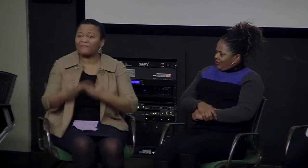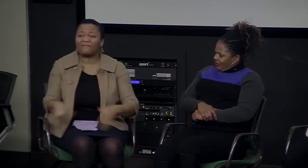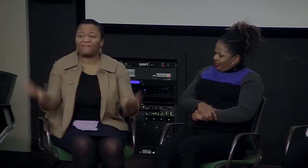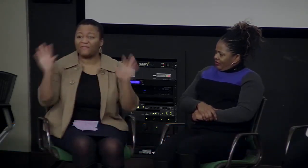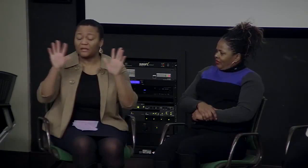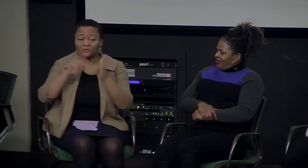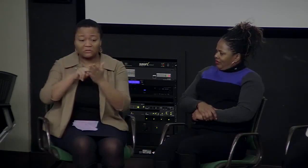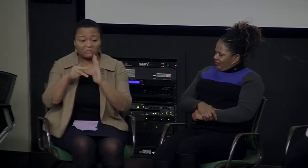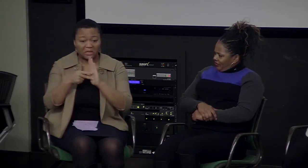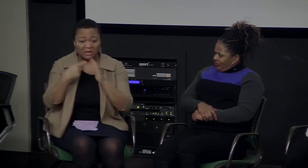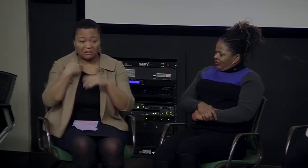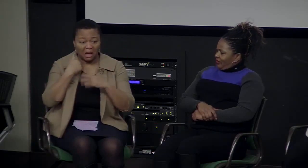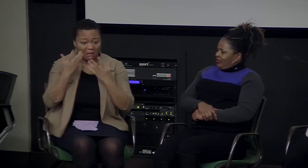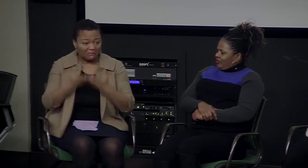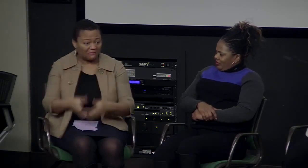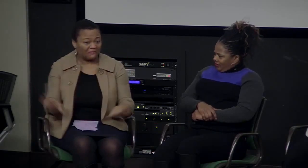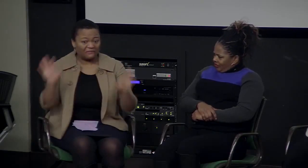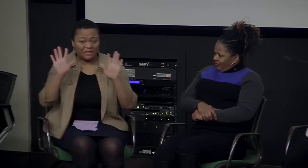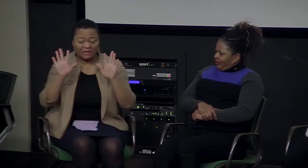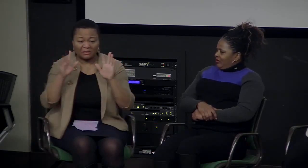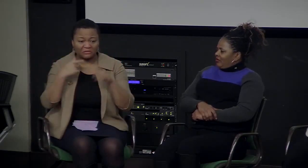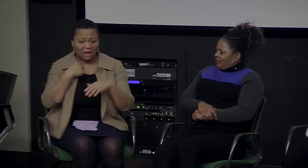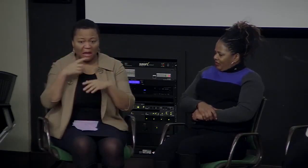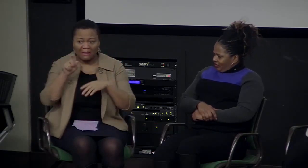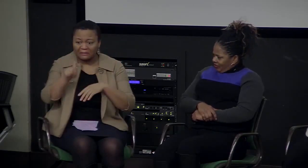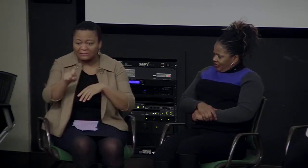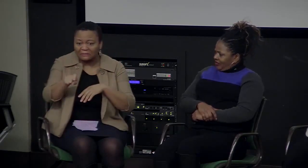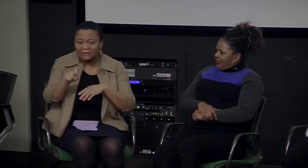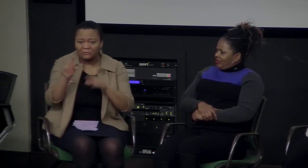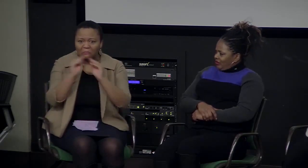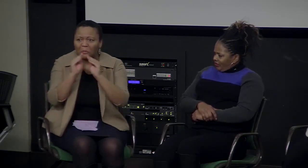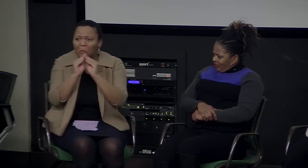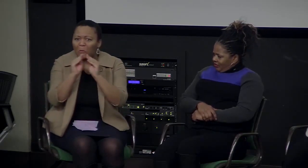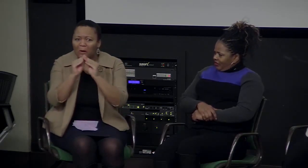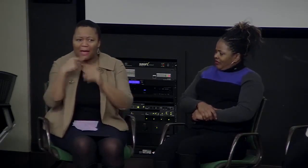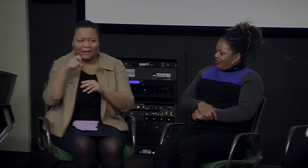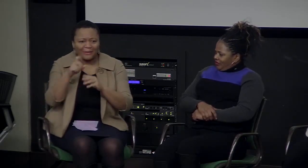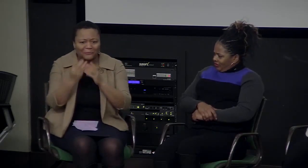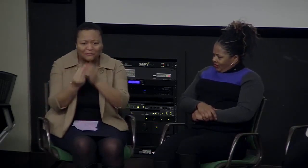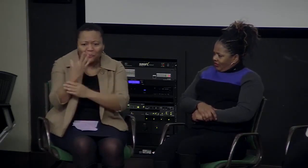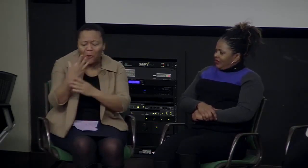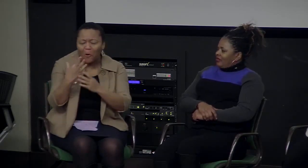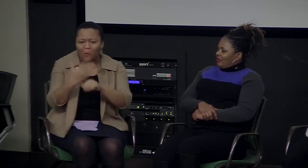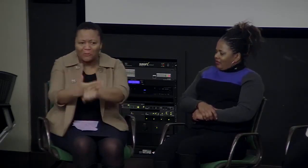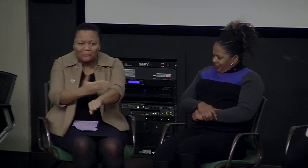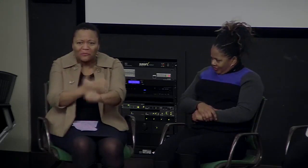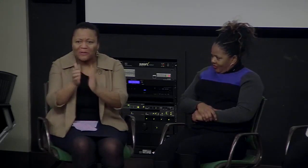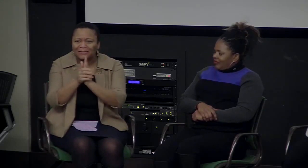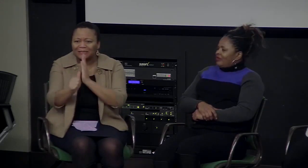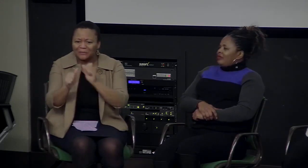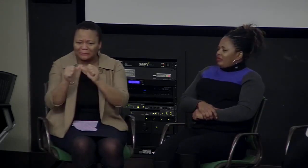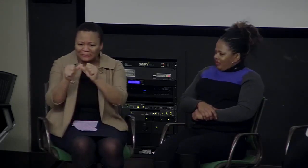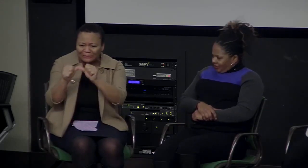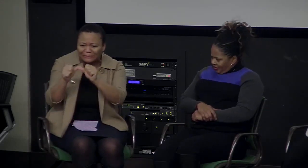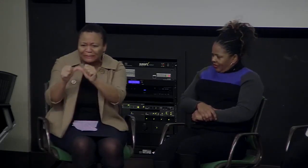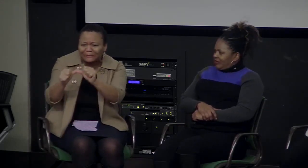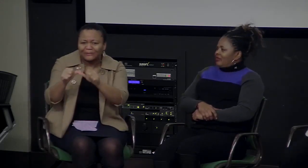two consecutive sessions of a total of six months. But at the end of that, we felt that we needed more and we wanted to grow and